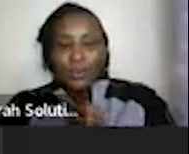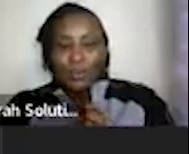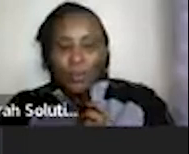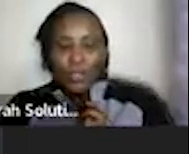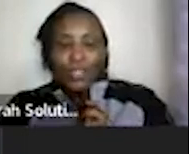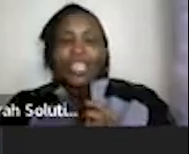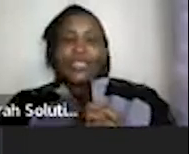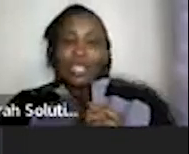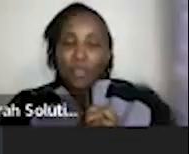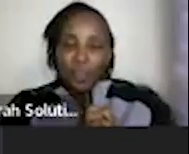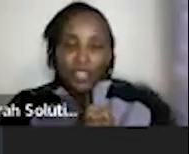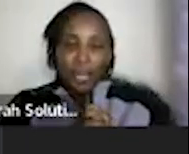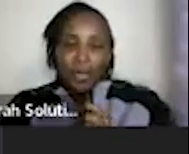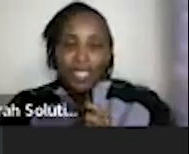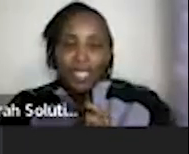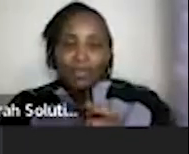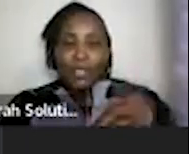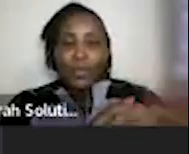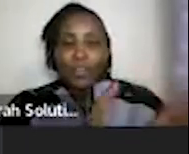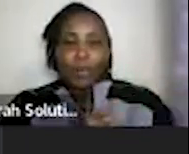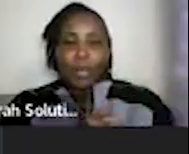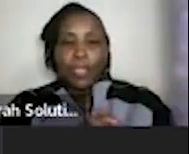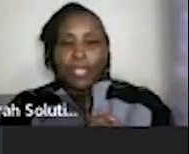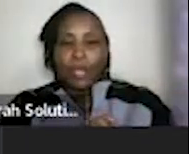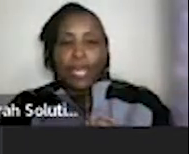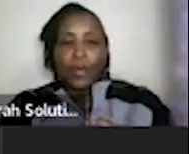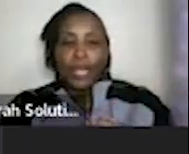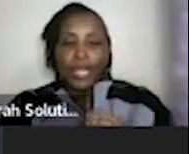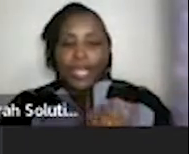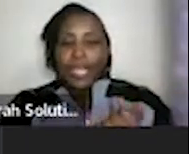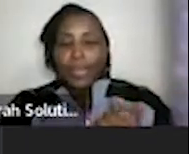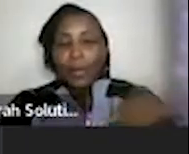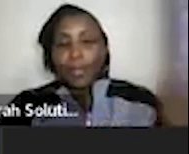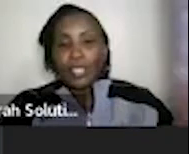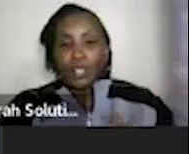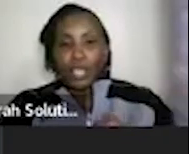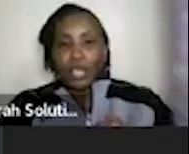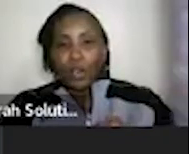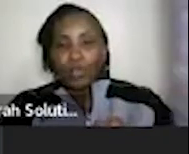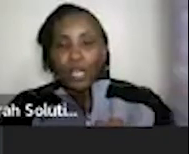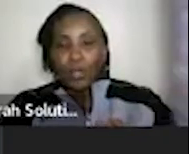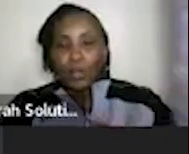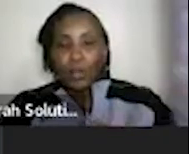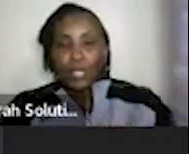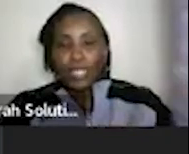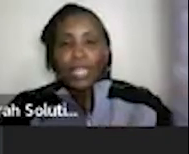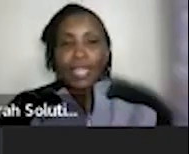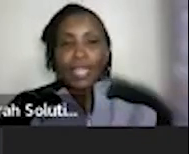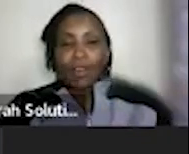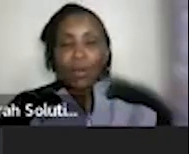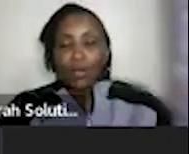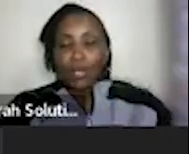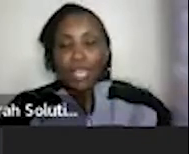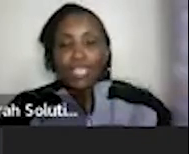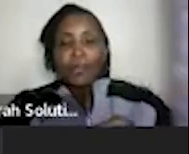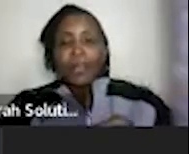the world through information so thank you very much harbert zake of course we have kapula mintito and weekly kapula mintito they offer coastal goods uh they